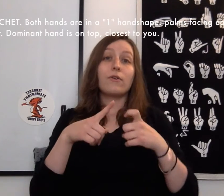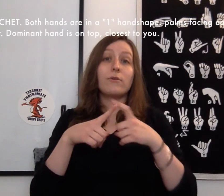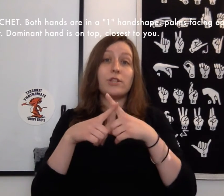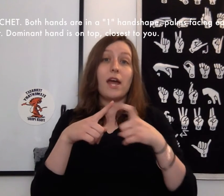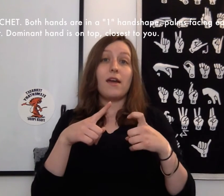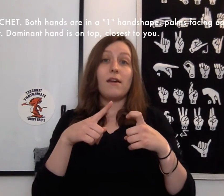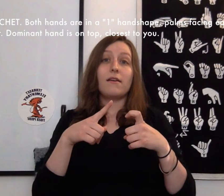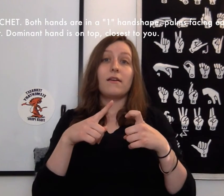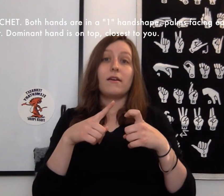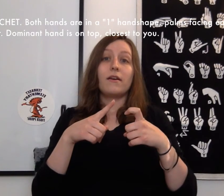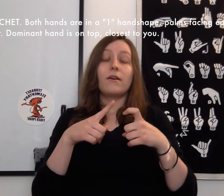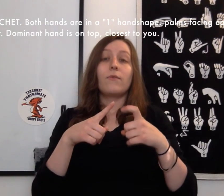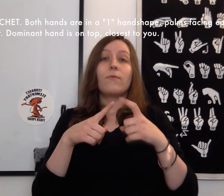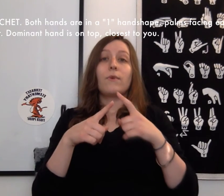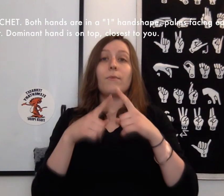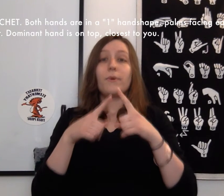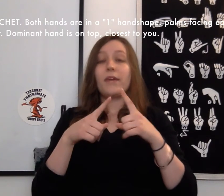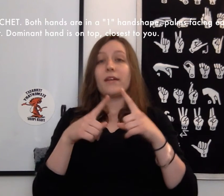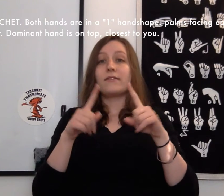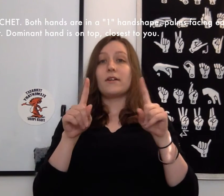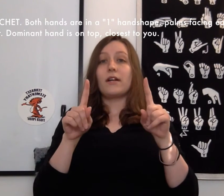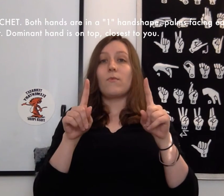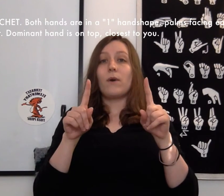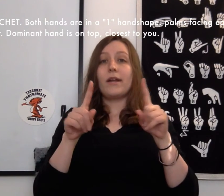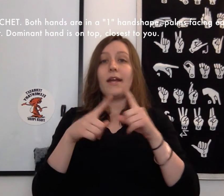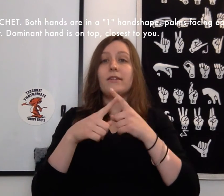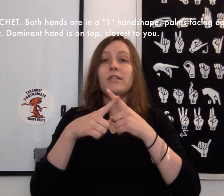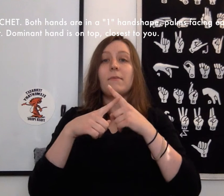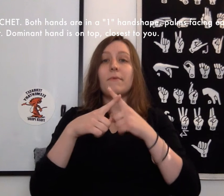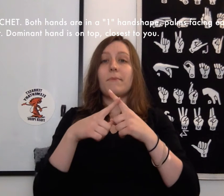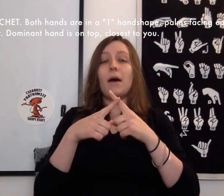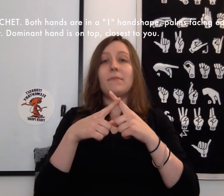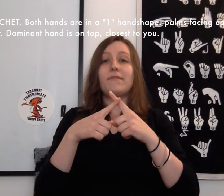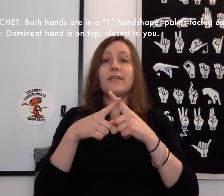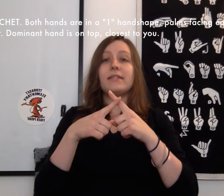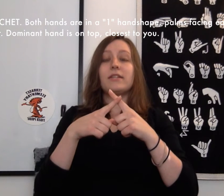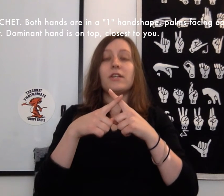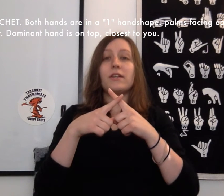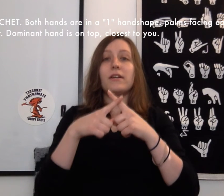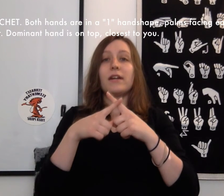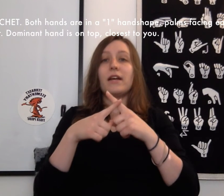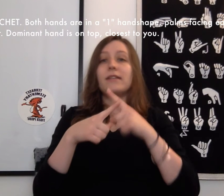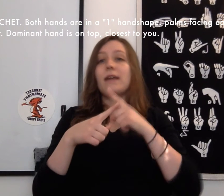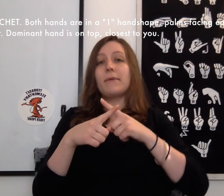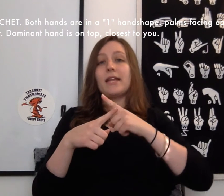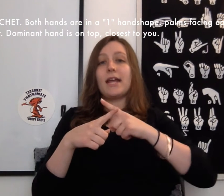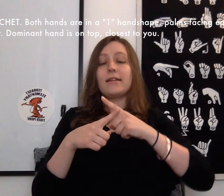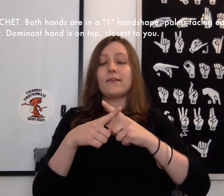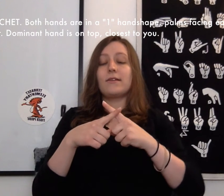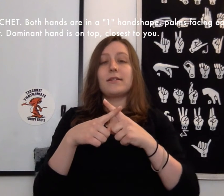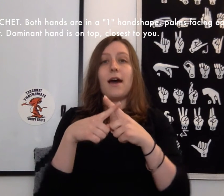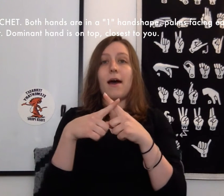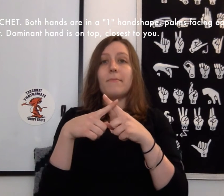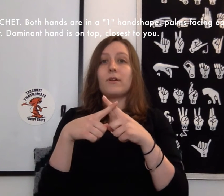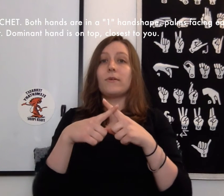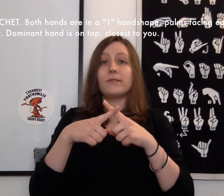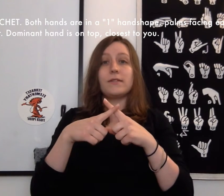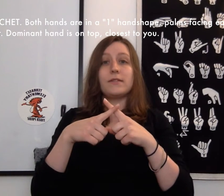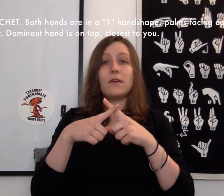Crochet. Both hands are in a one hand shape, palms facing each other. Dominant hand is on top, closest to